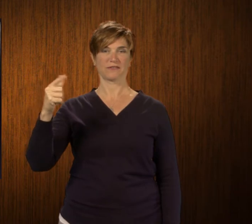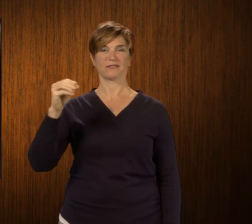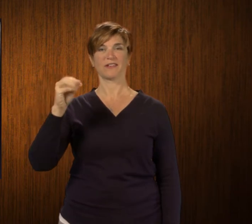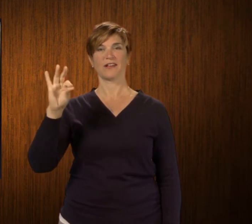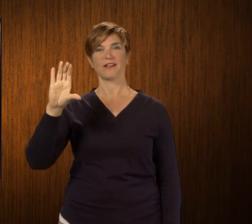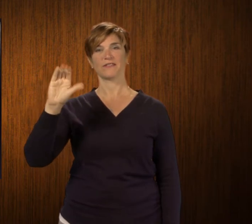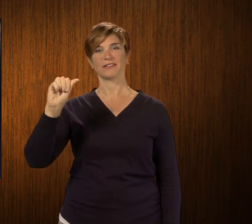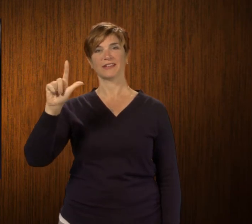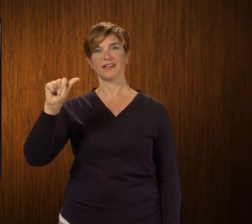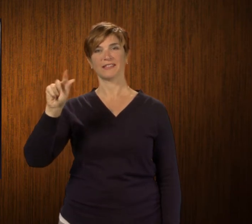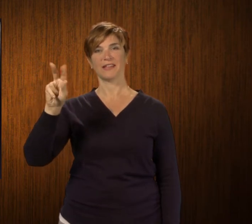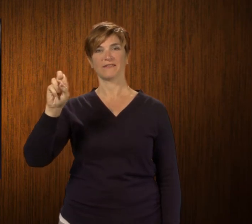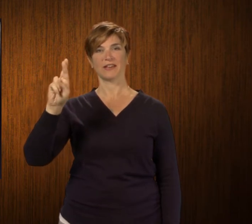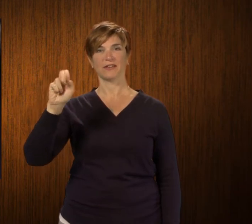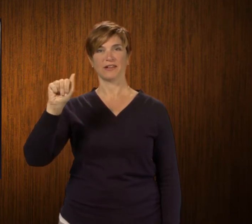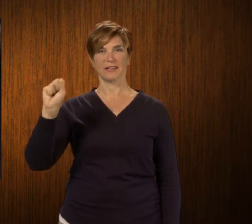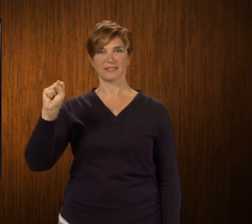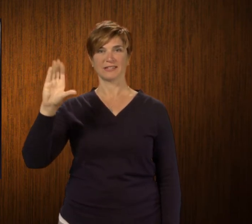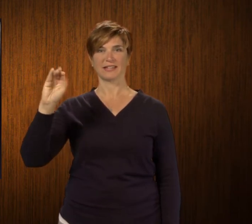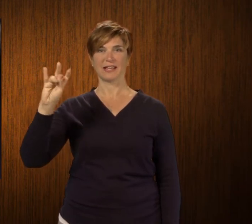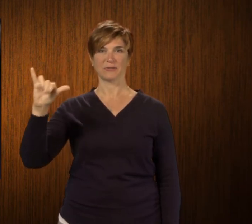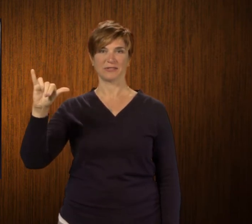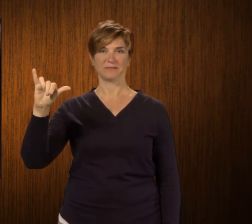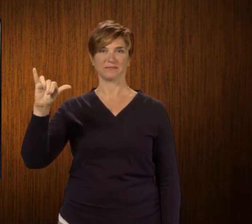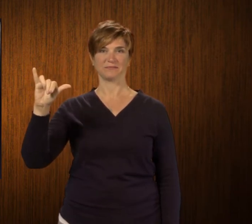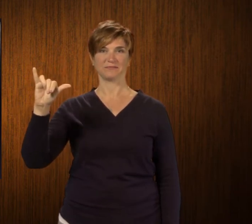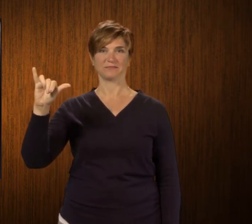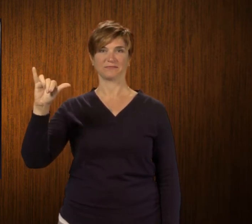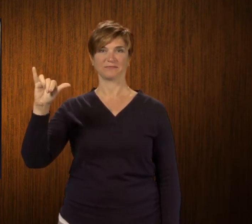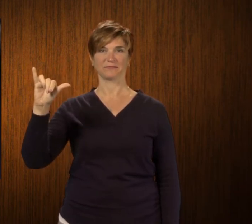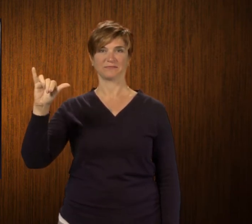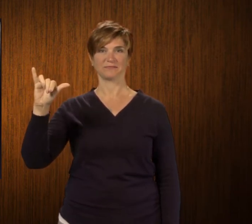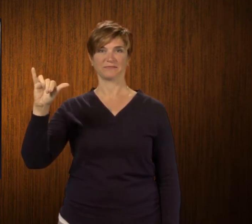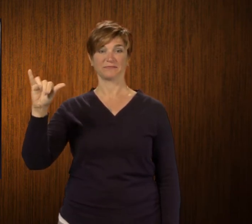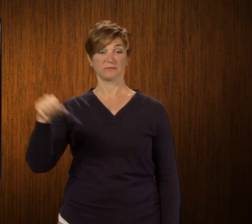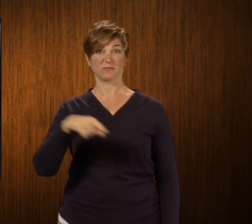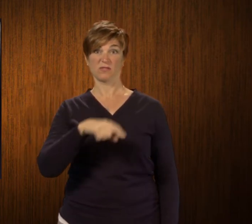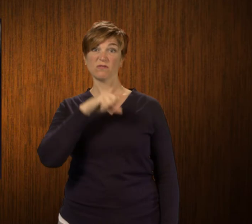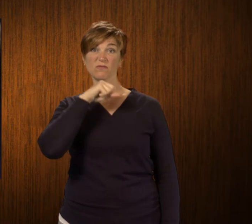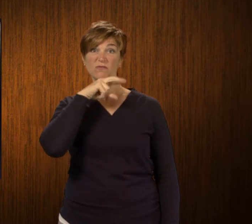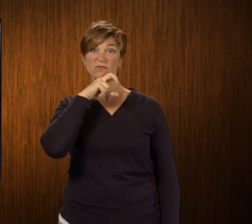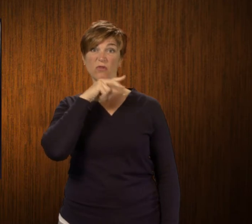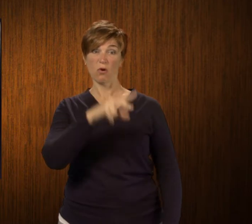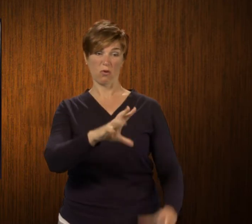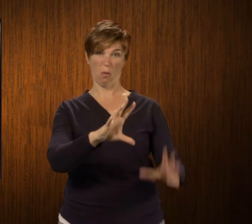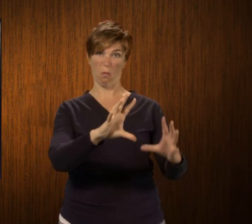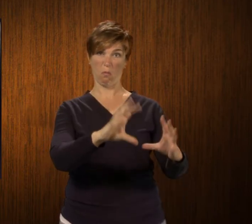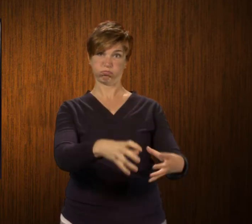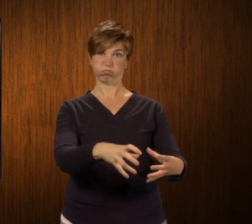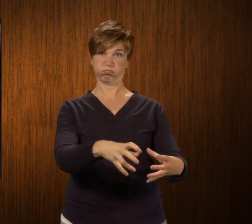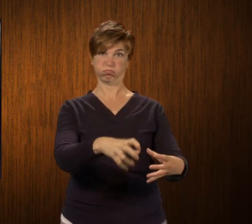The title of this book is The Celebrated Jumping Frog of Calaveras County.